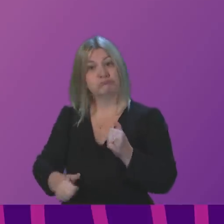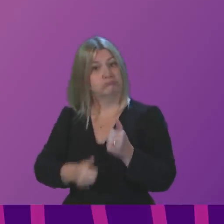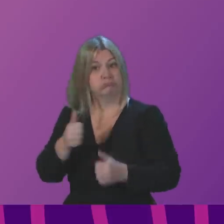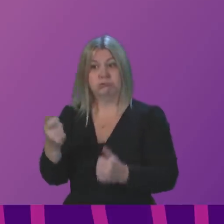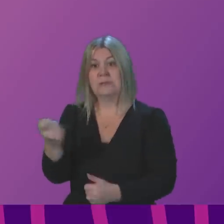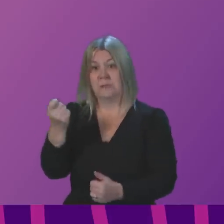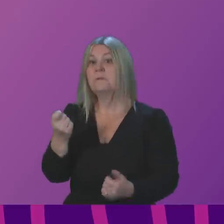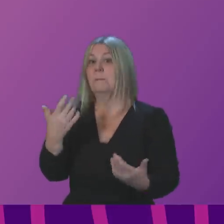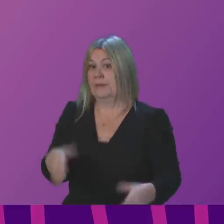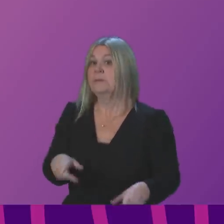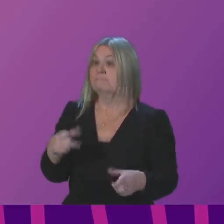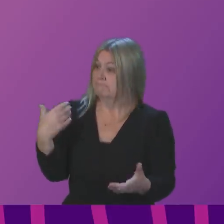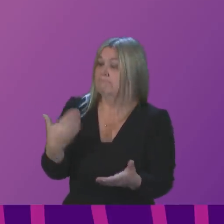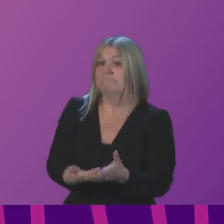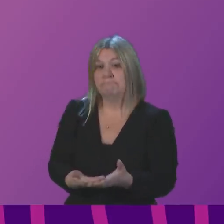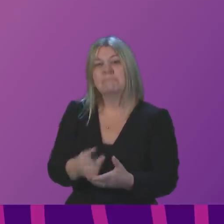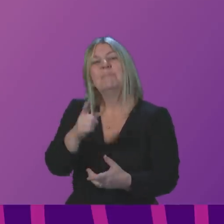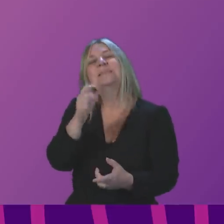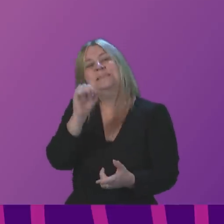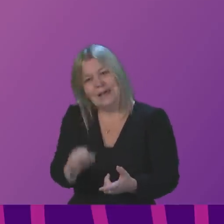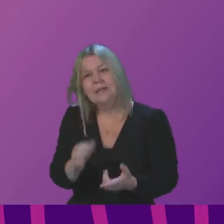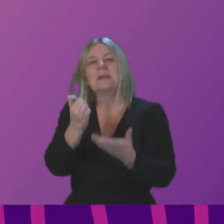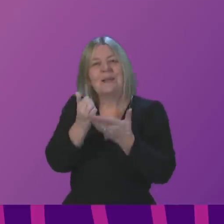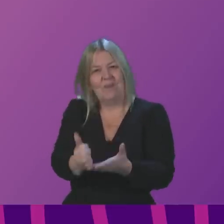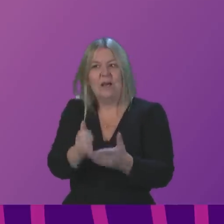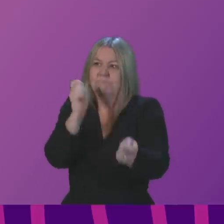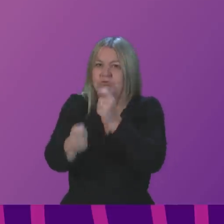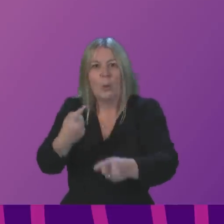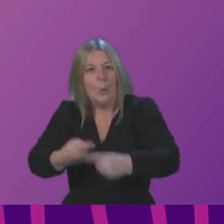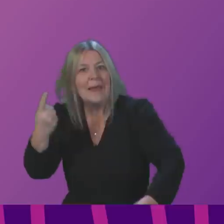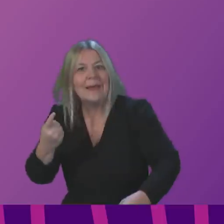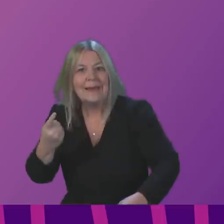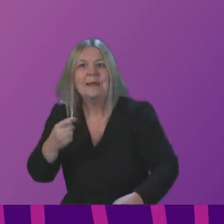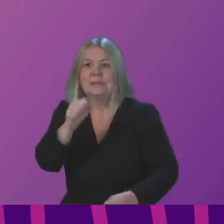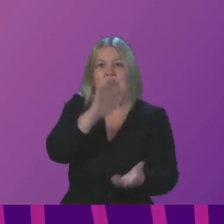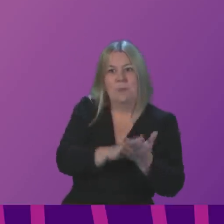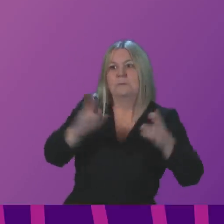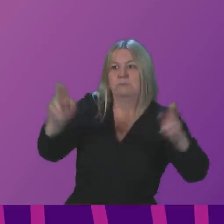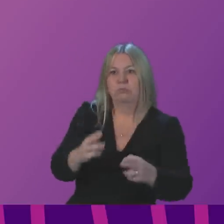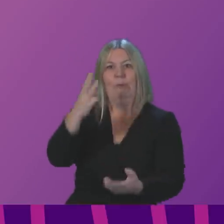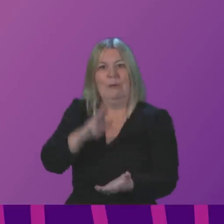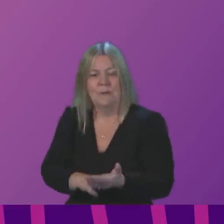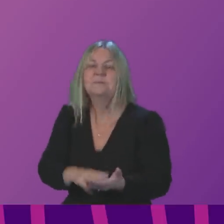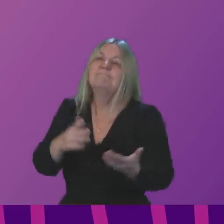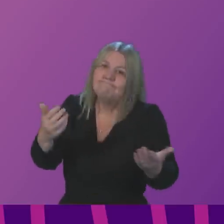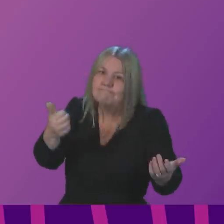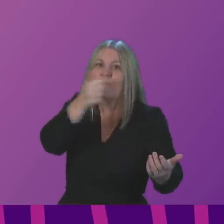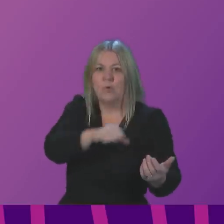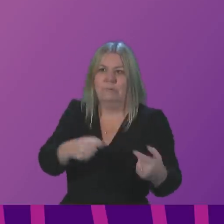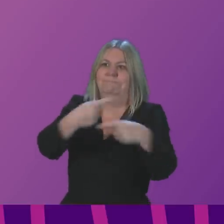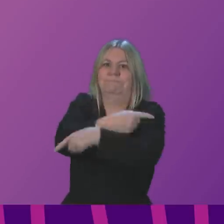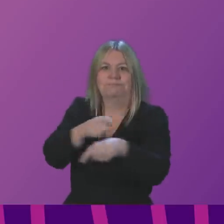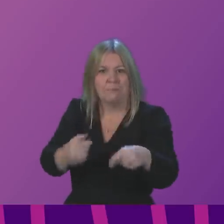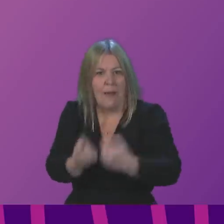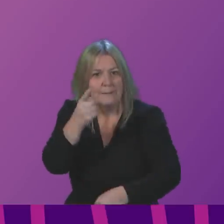occasions, particularly when advice changes very quickly. There may be glitches in the system, like we saw yesterday. We try to